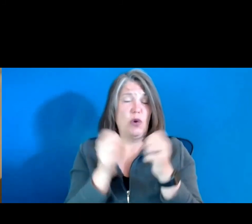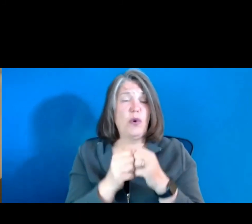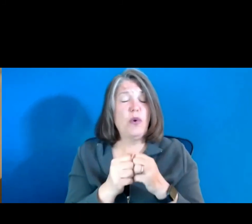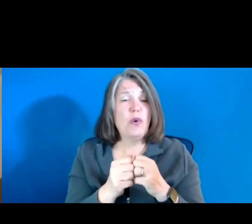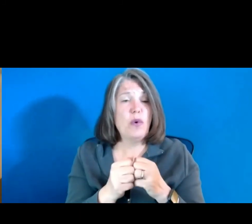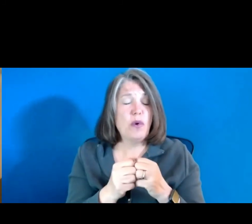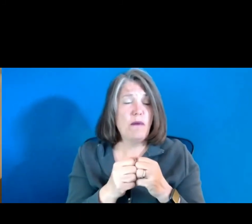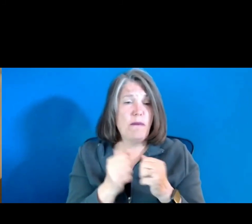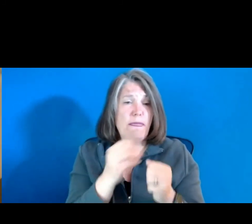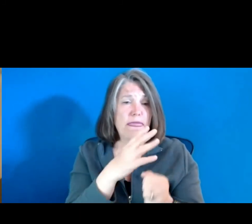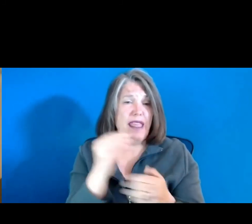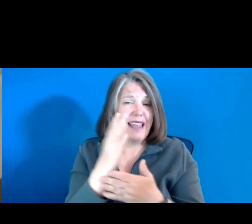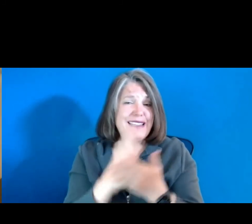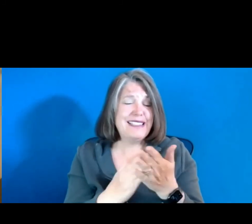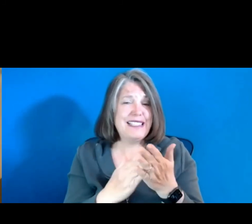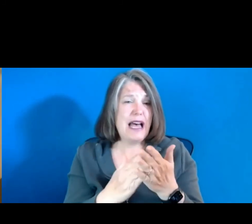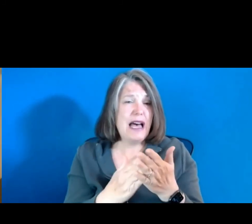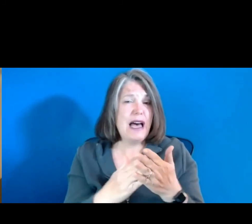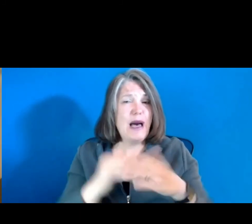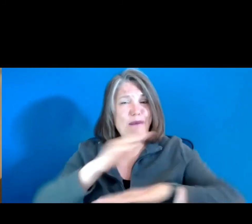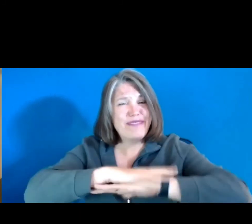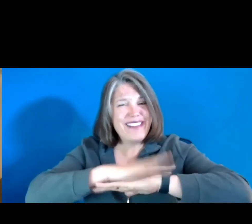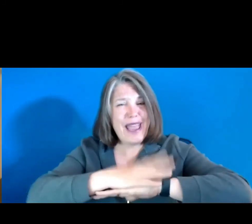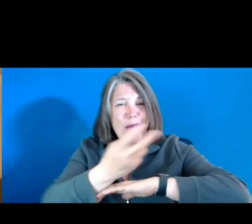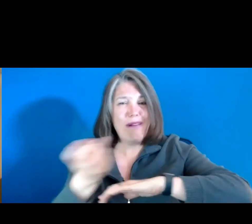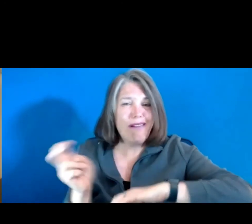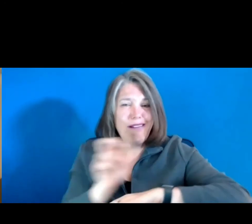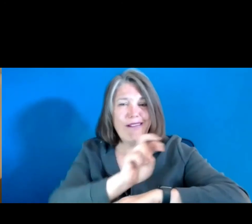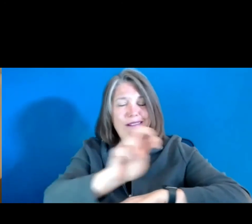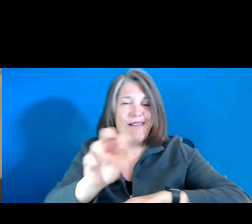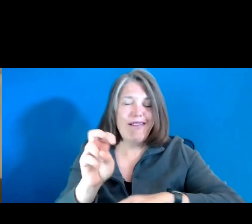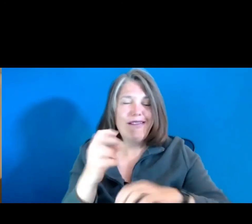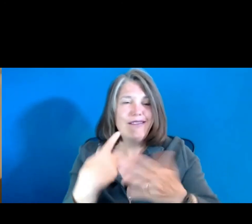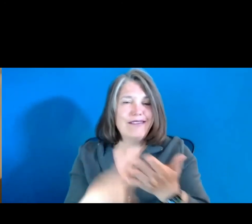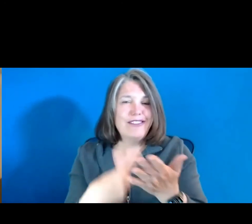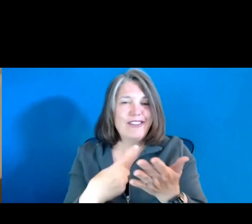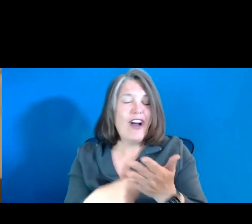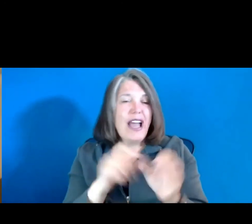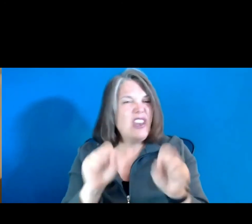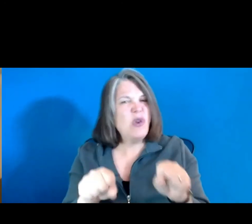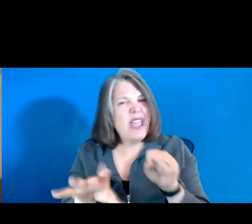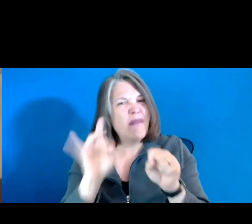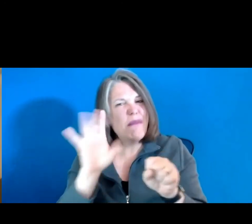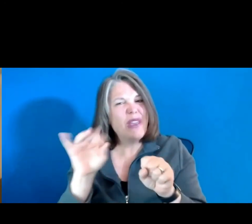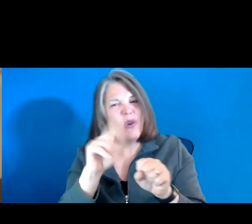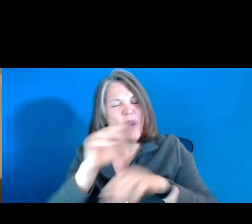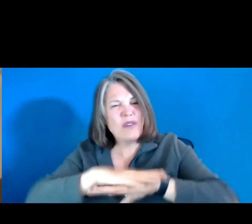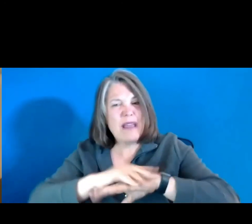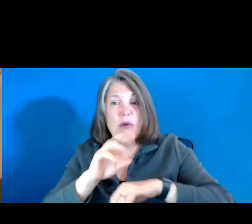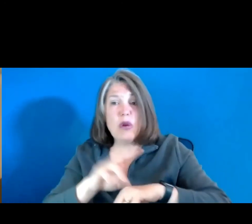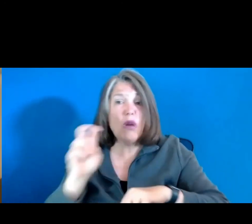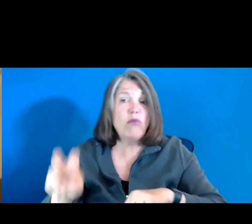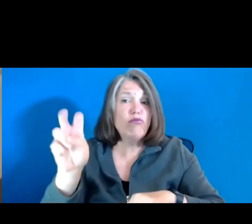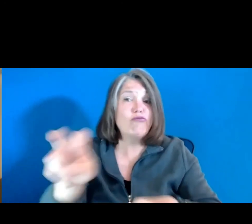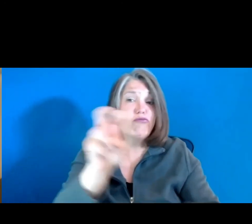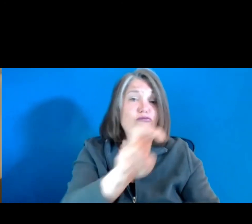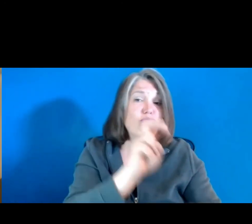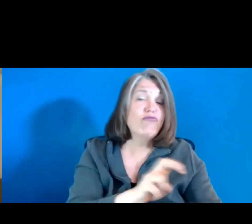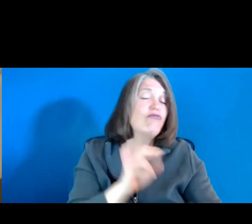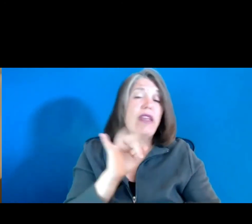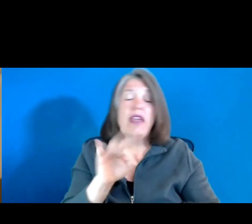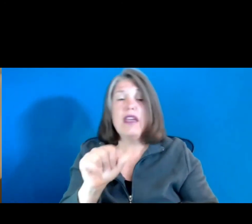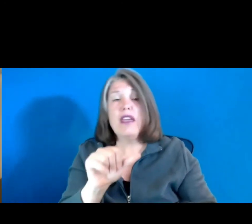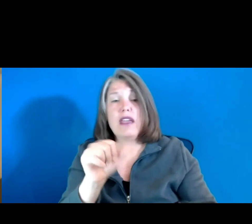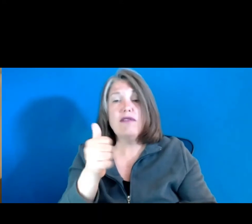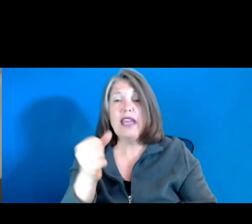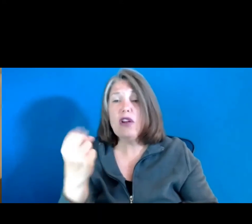table talk. And you can pick your own table if you're an attendee, or you can bounce over to another table if there are 10